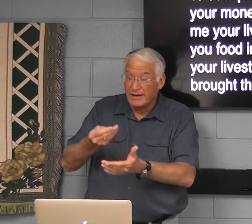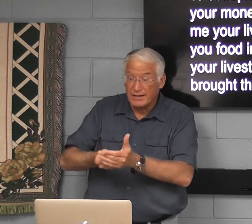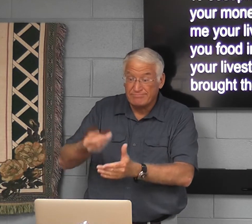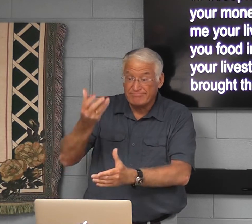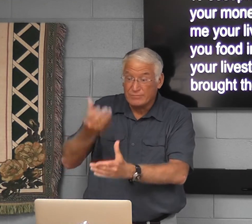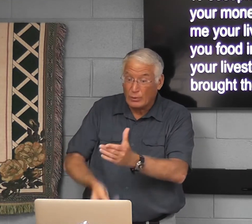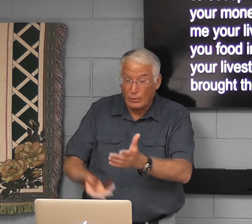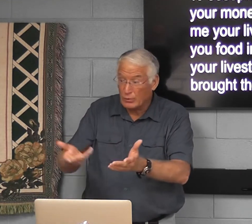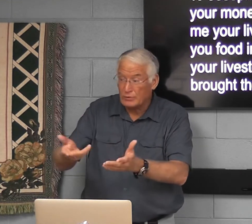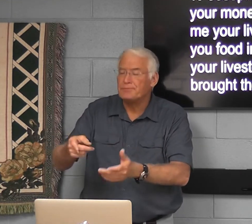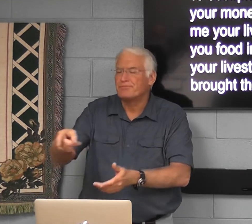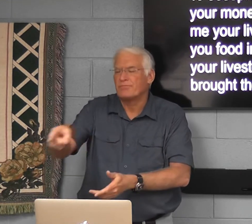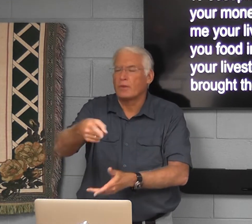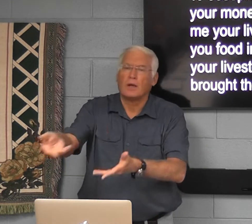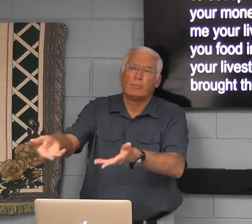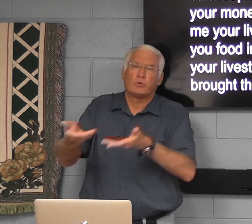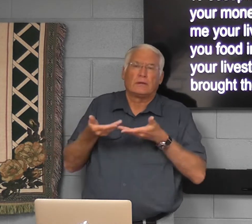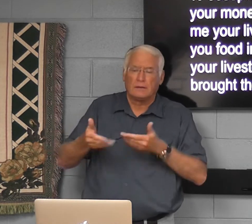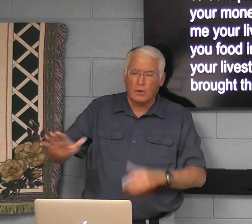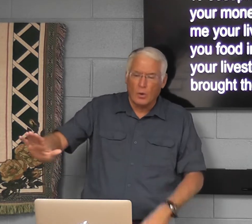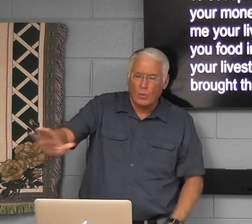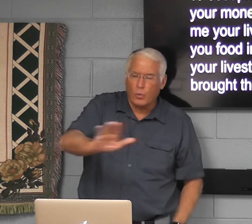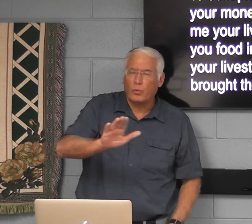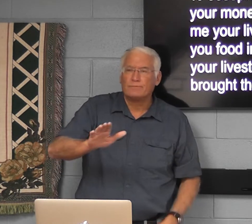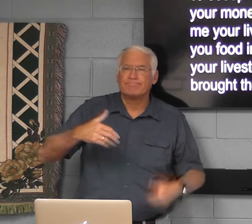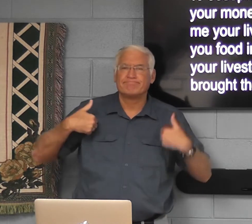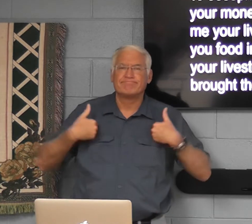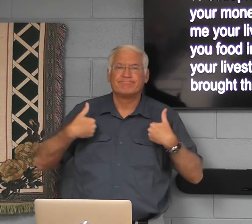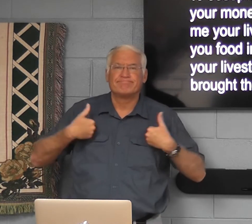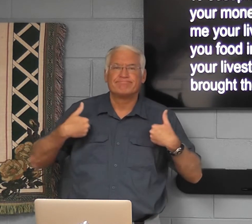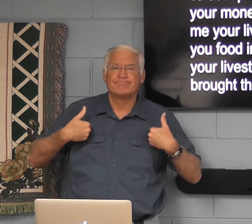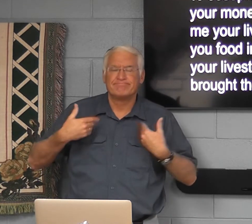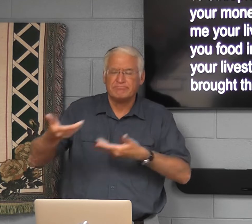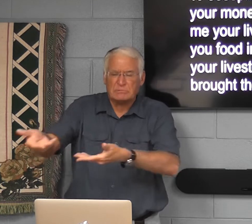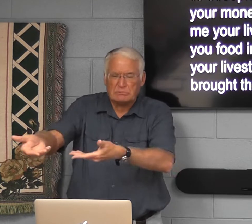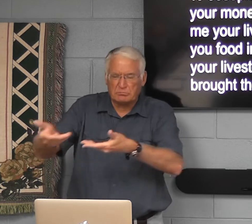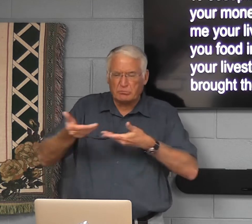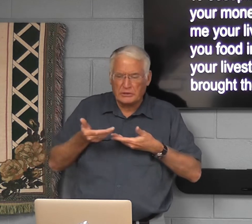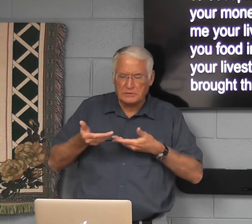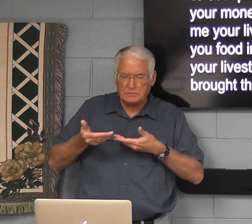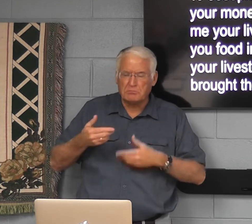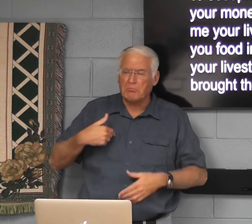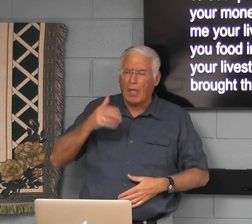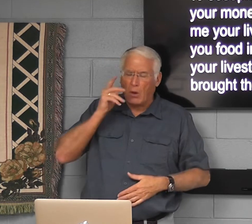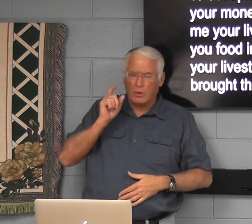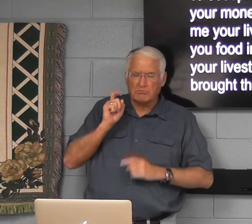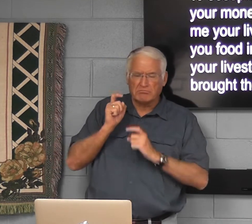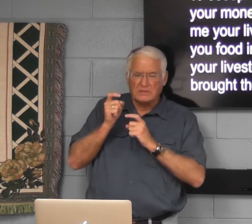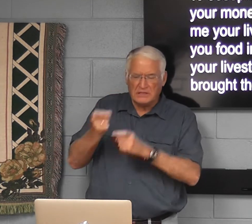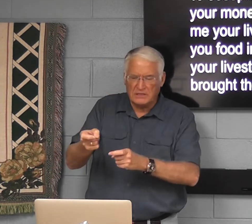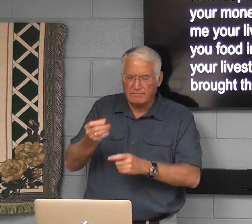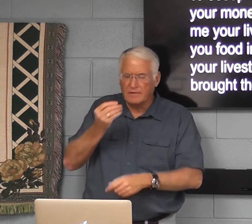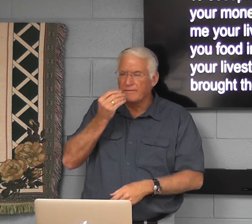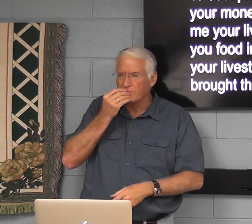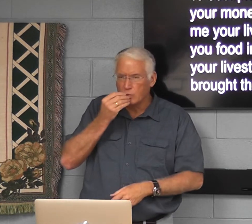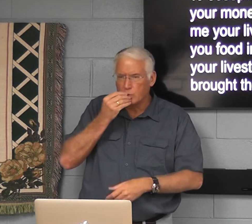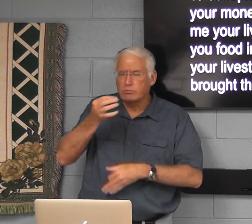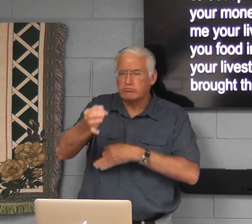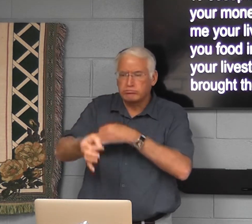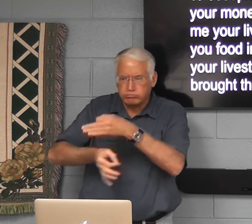since your money is gone, bring me your livestock and I will give you food in